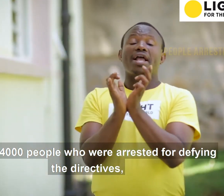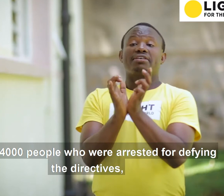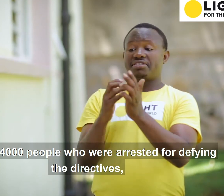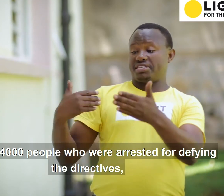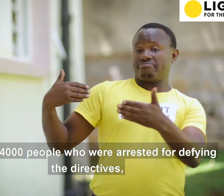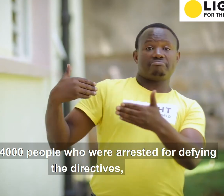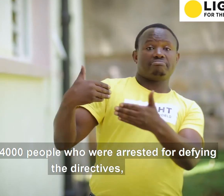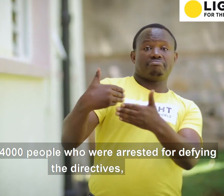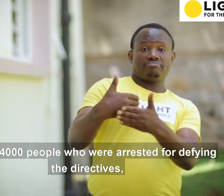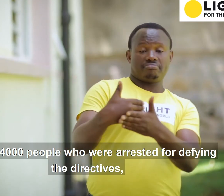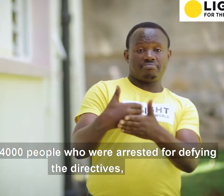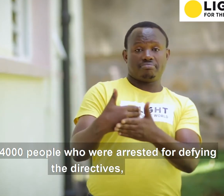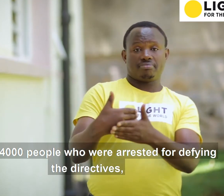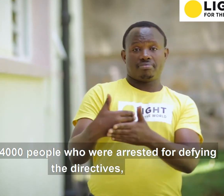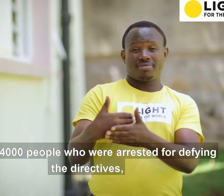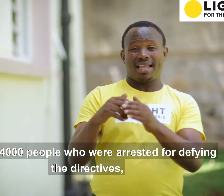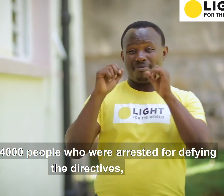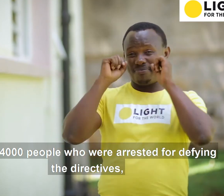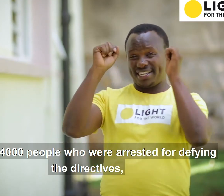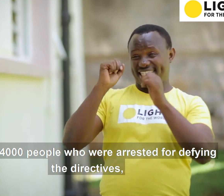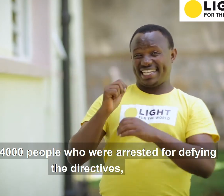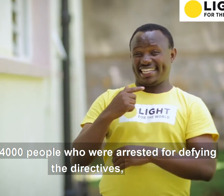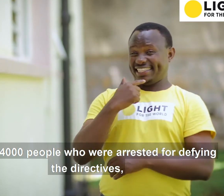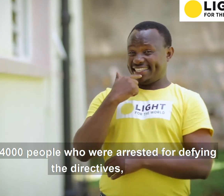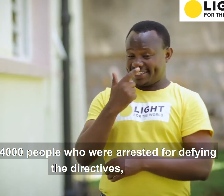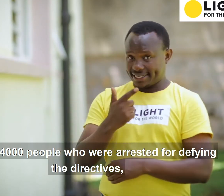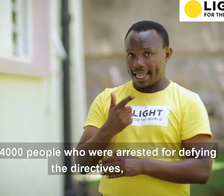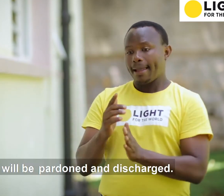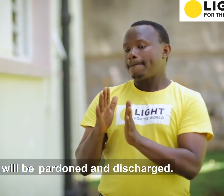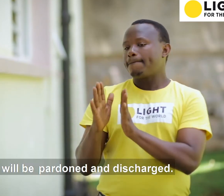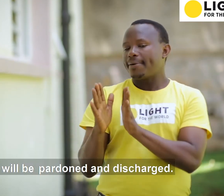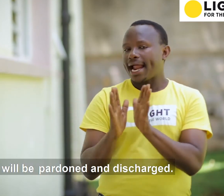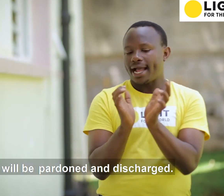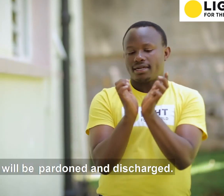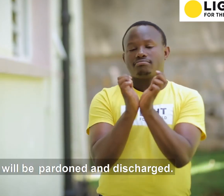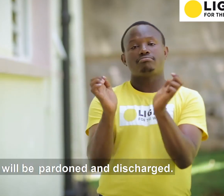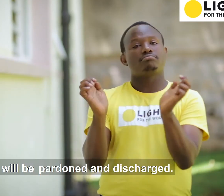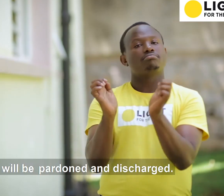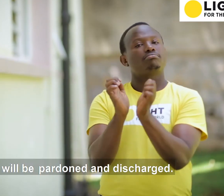arrested for defying the directives will be pardoned and discharged.